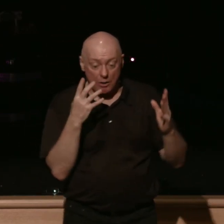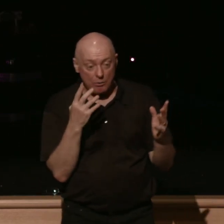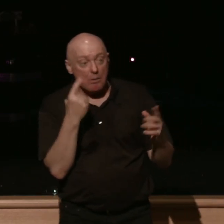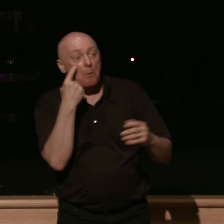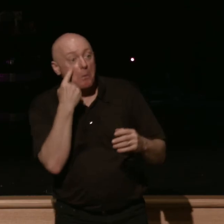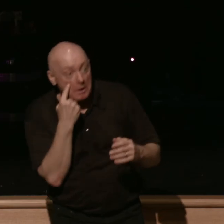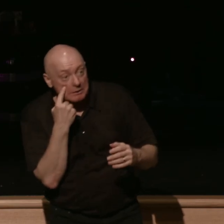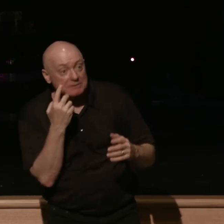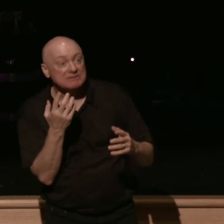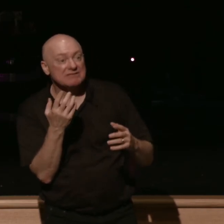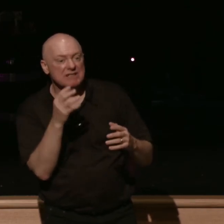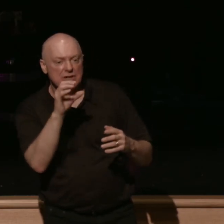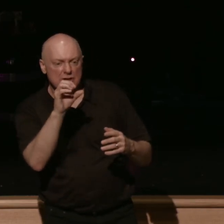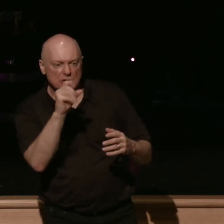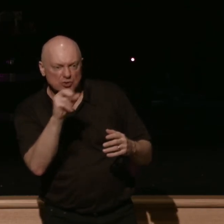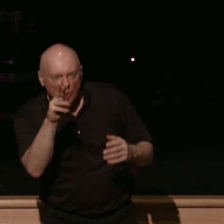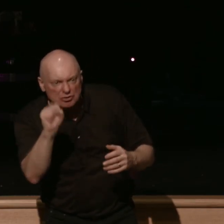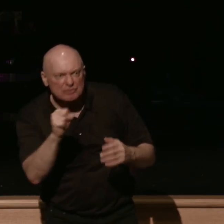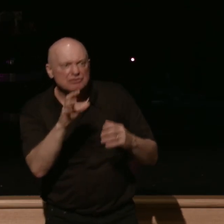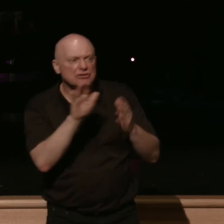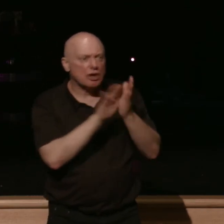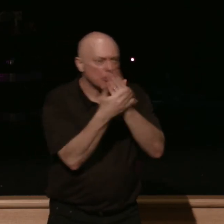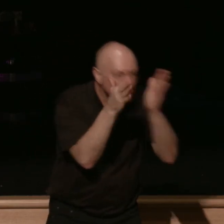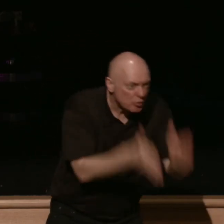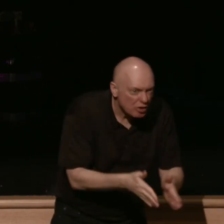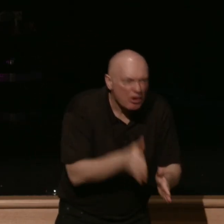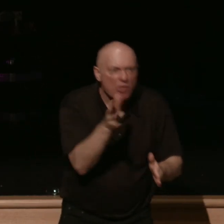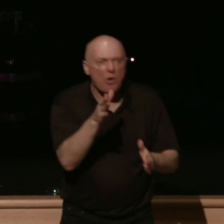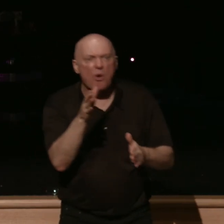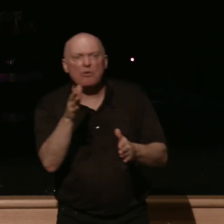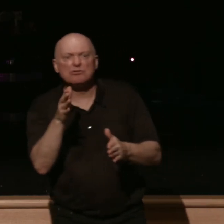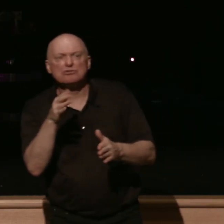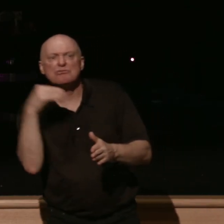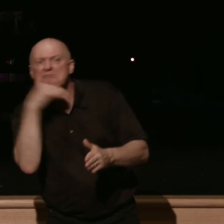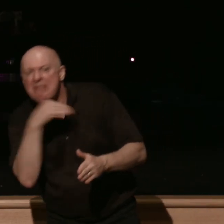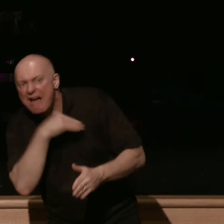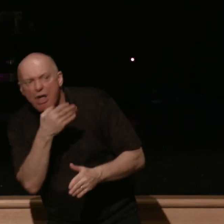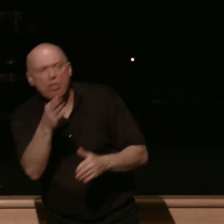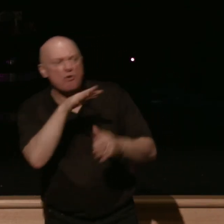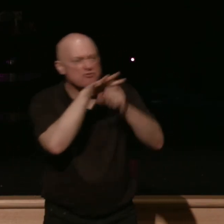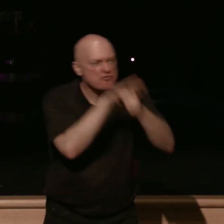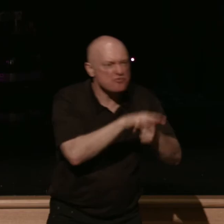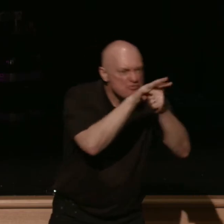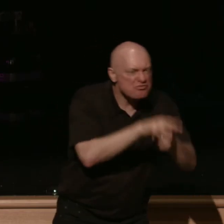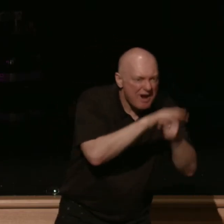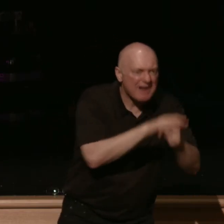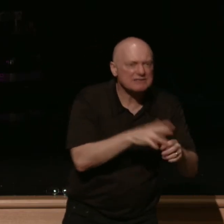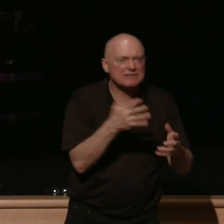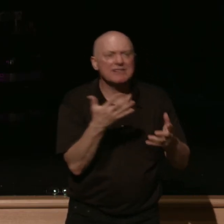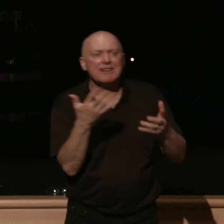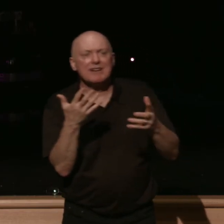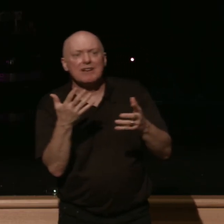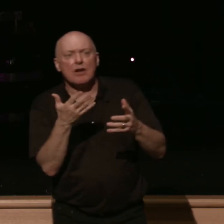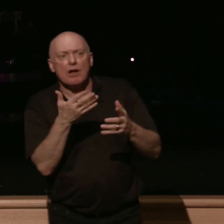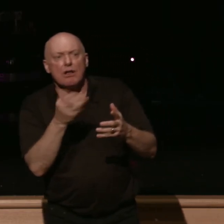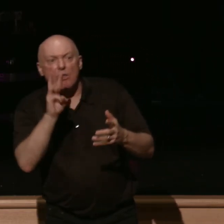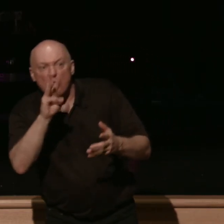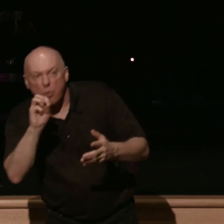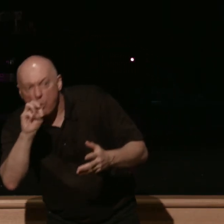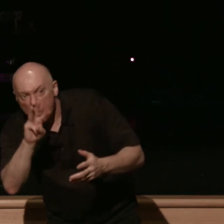the sorcerers against the adulterers against those who swear falsely against those who oppress the hired worker and his wages the widow and the fatherless against those